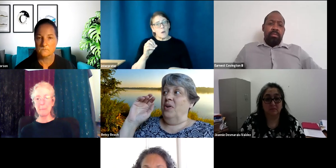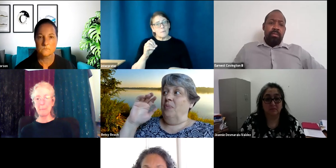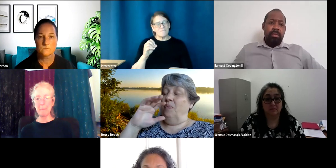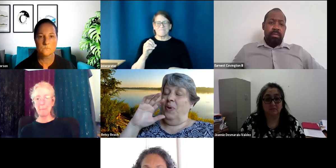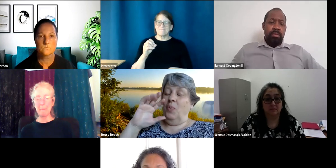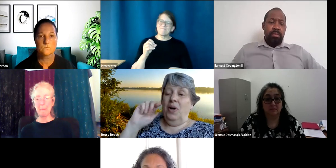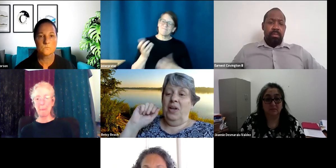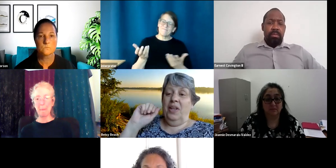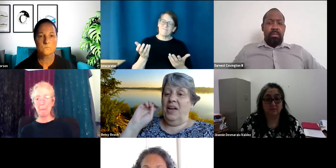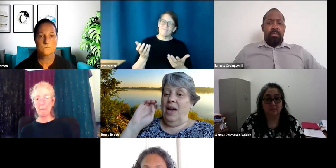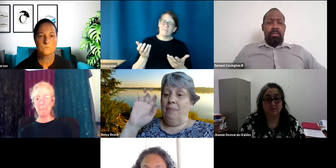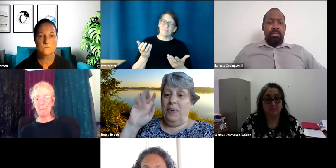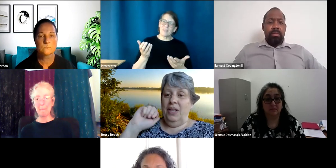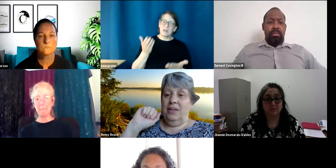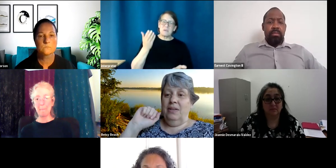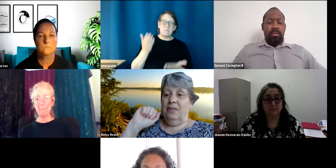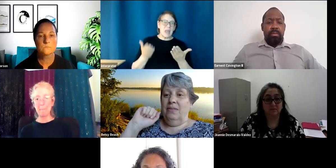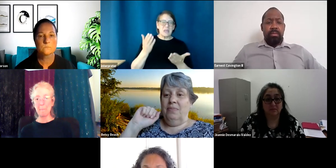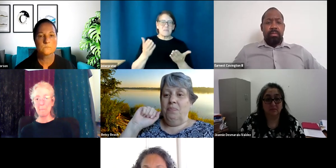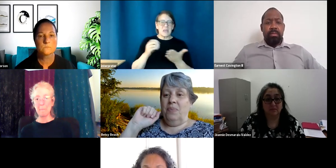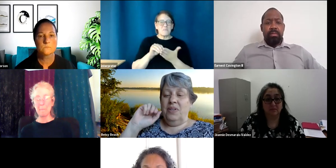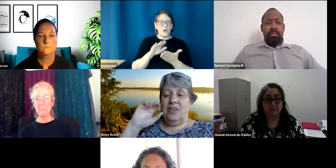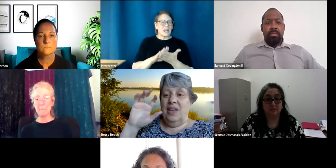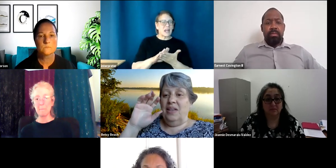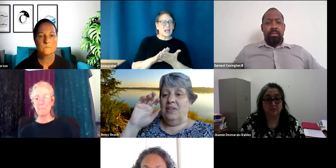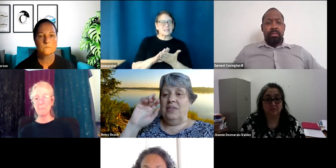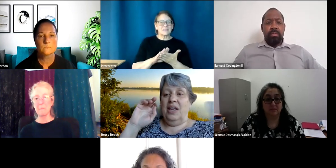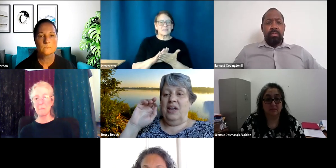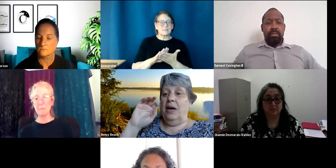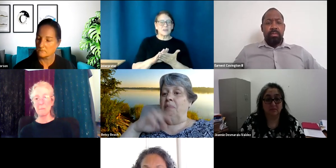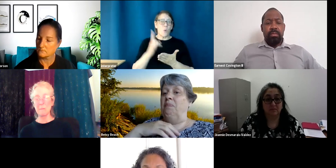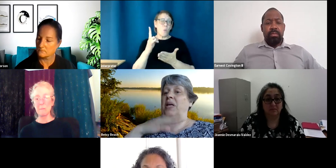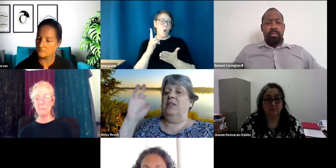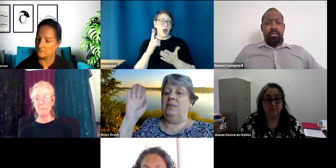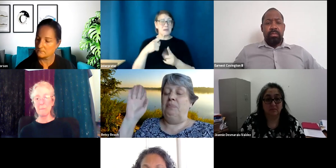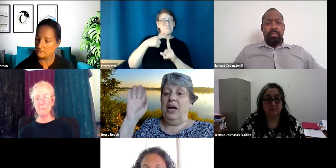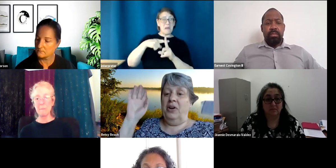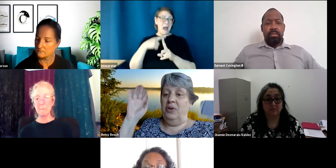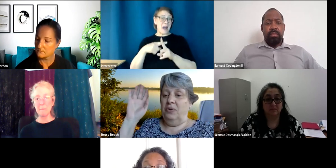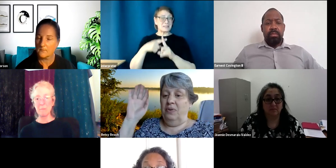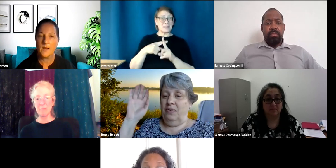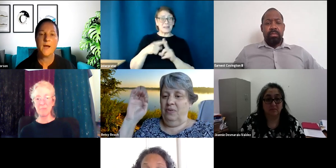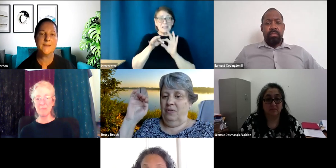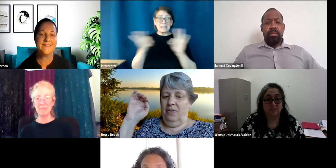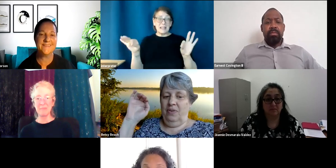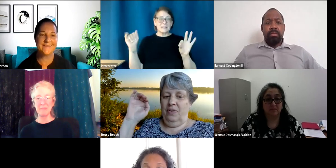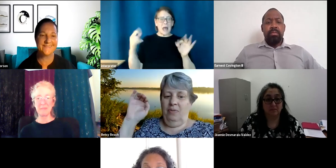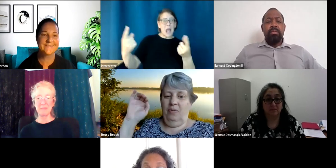know putting one like upbeat sentence like come be inspired. I like that.